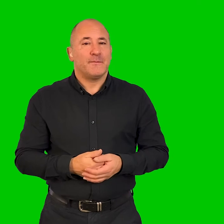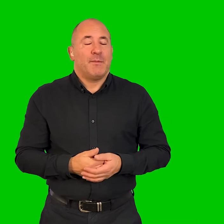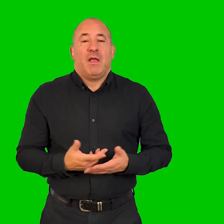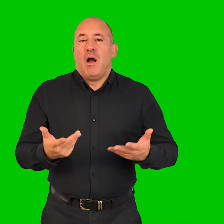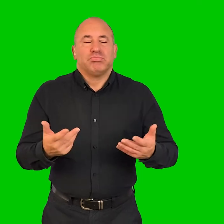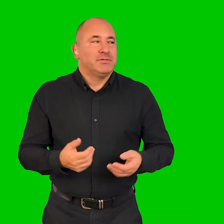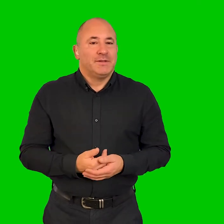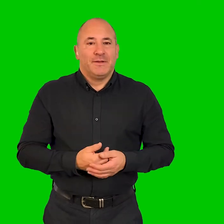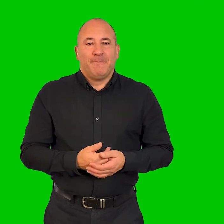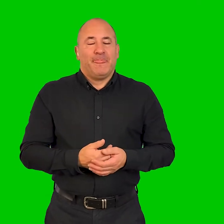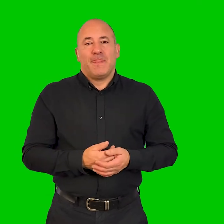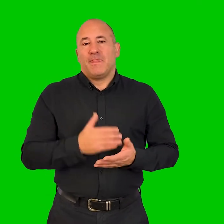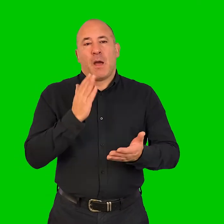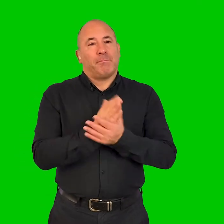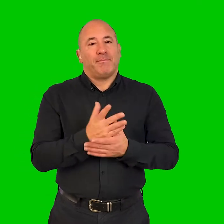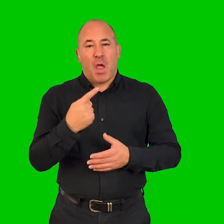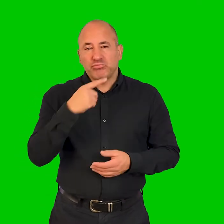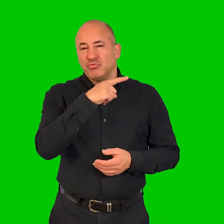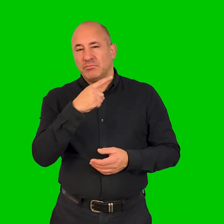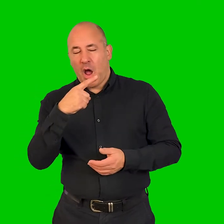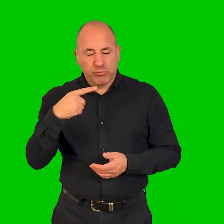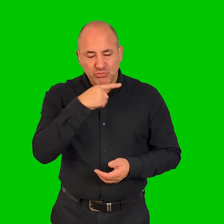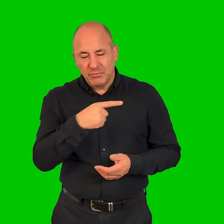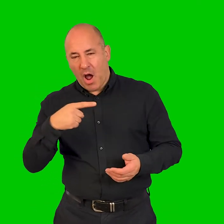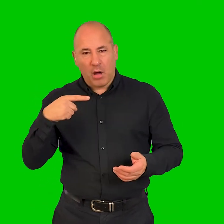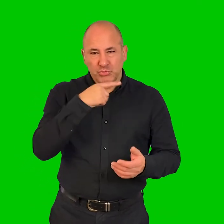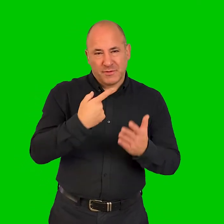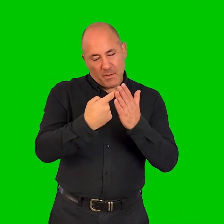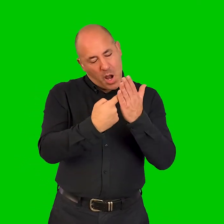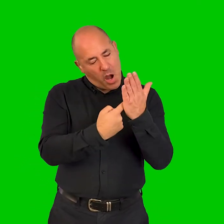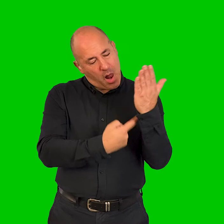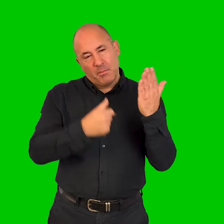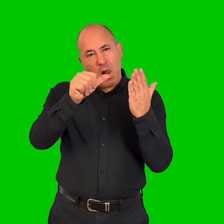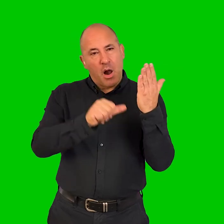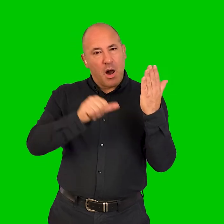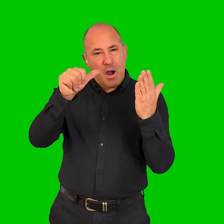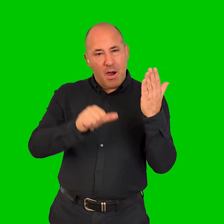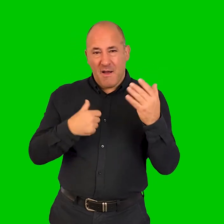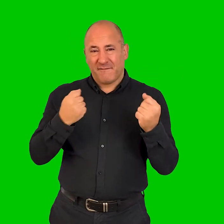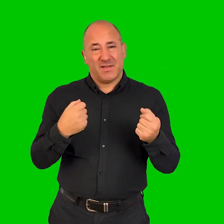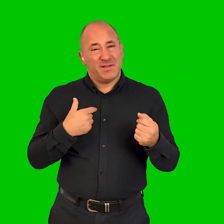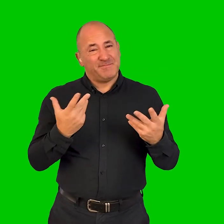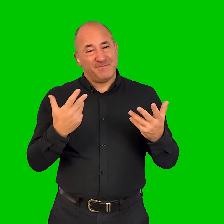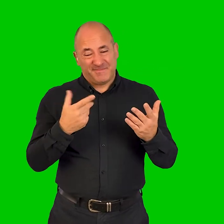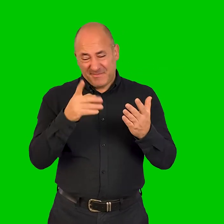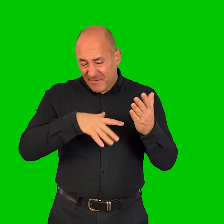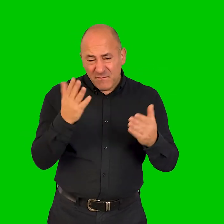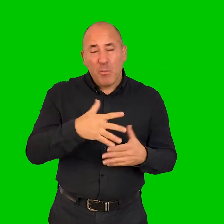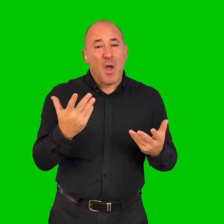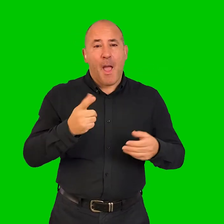and permissible stimming being made very, very clear and just like this, I mean, there's hundreds and hundreds of things on here that I'm sort of,